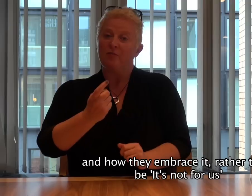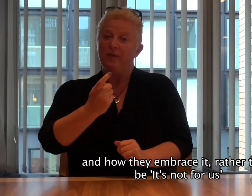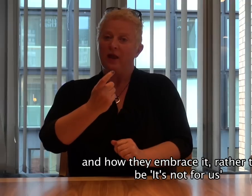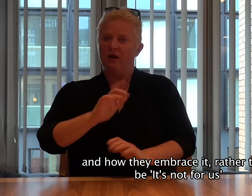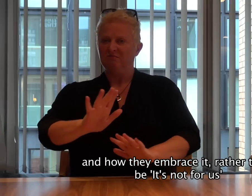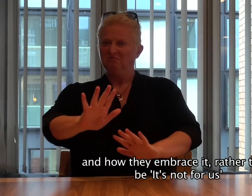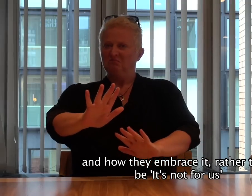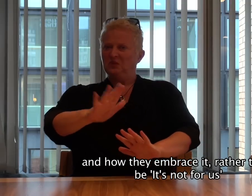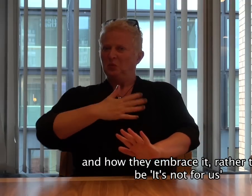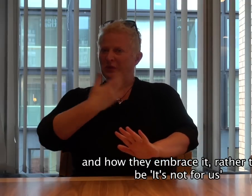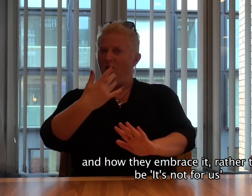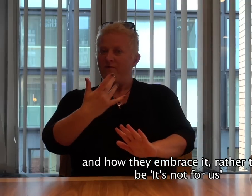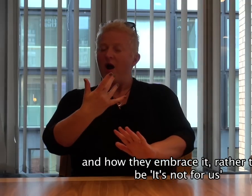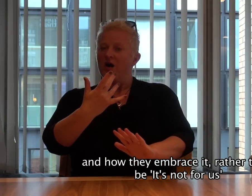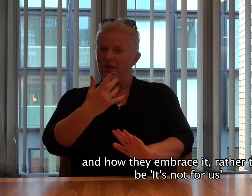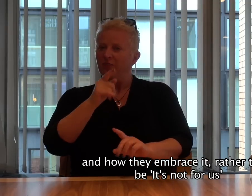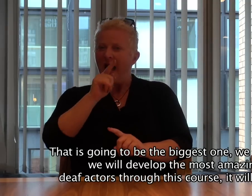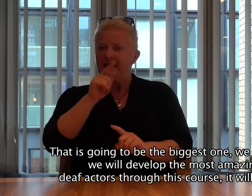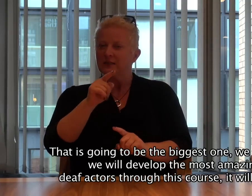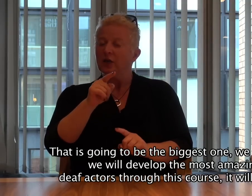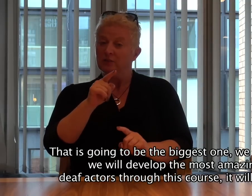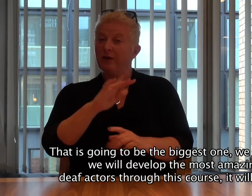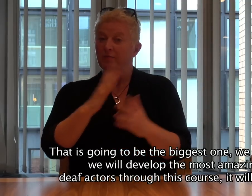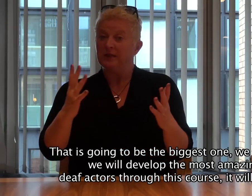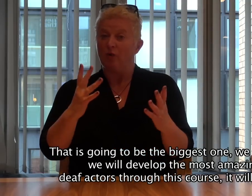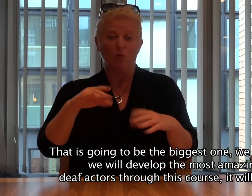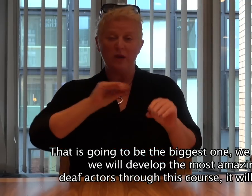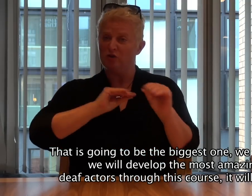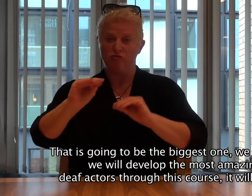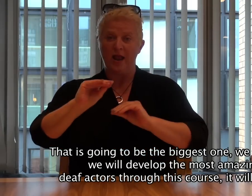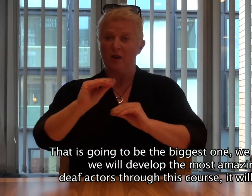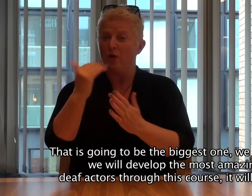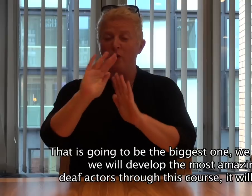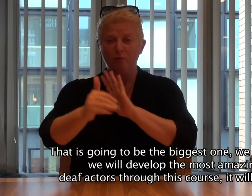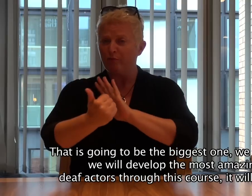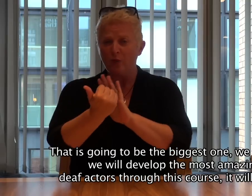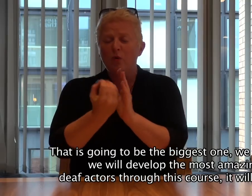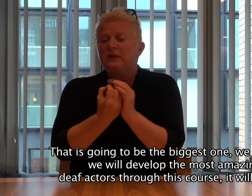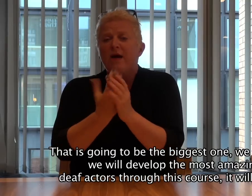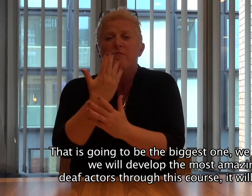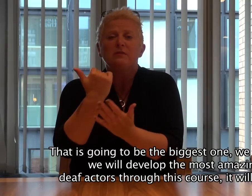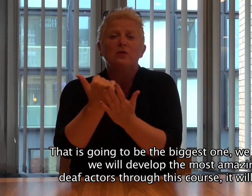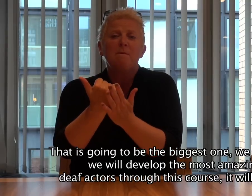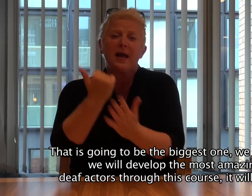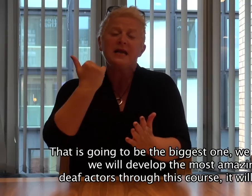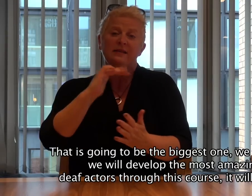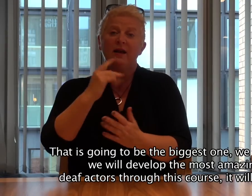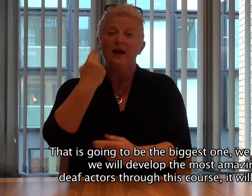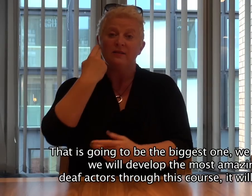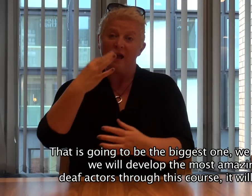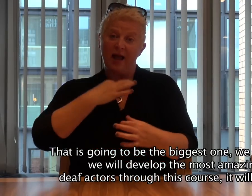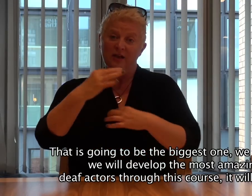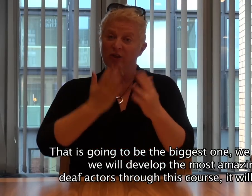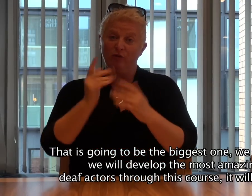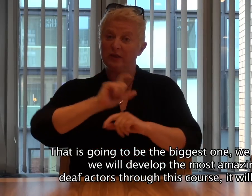rather than be, oh, it's not for us, that is going to be the biggest one. We can train, we will develop the most amazing